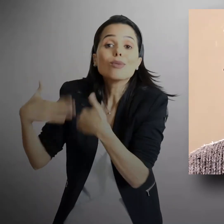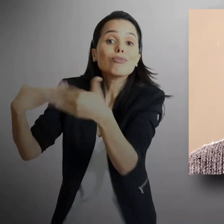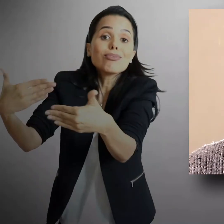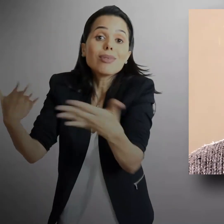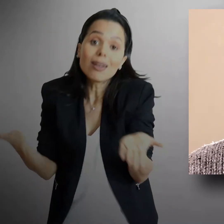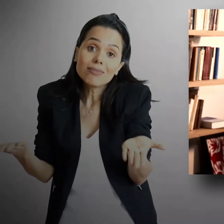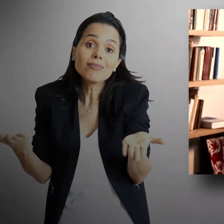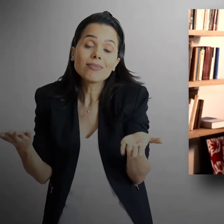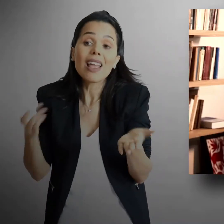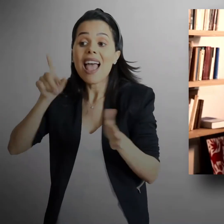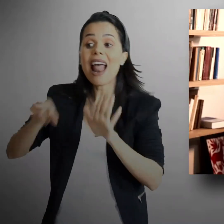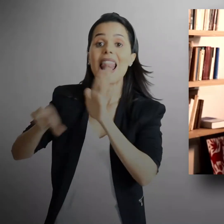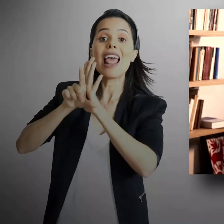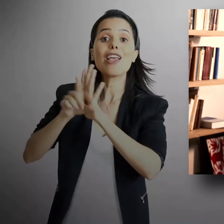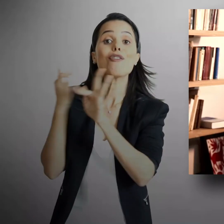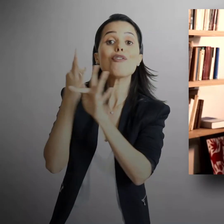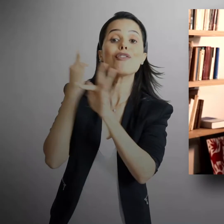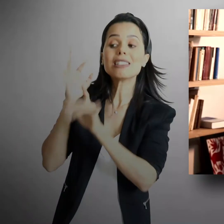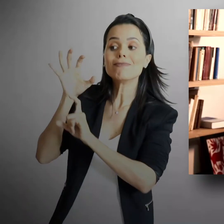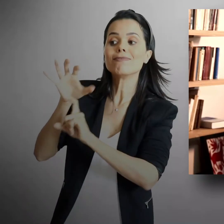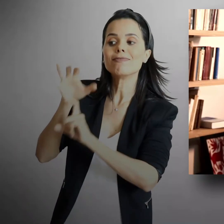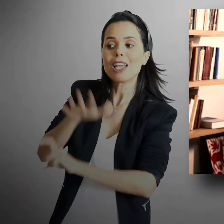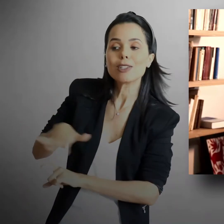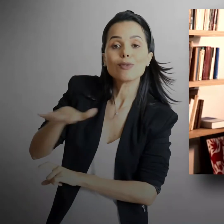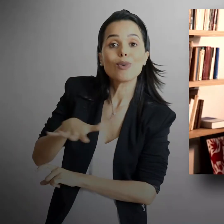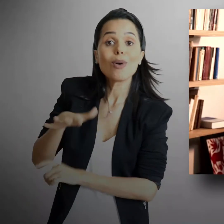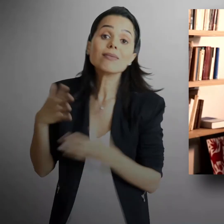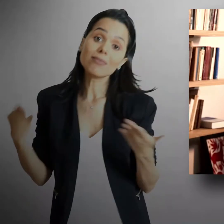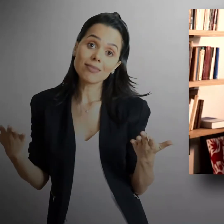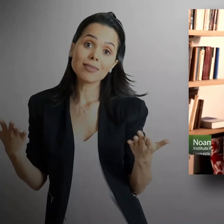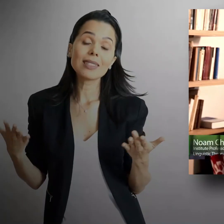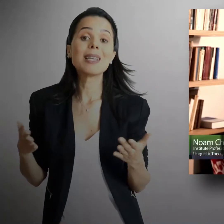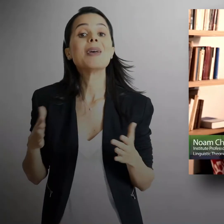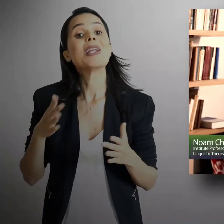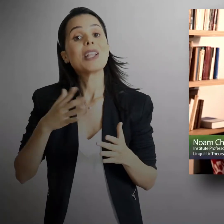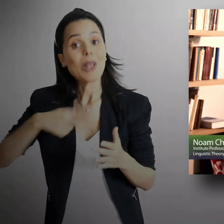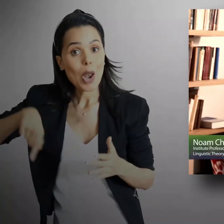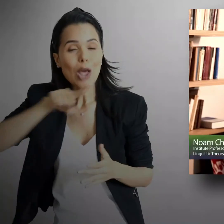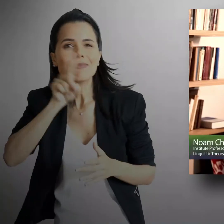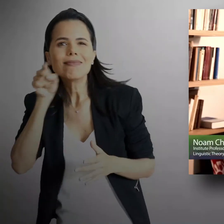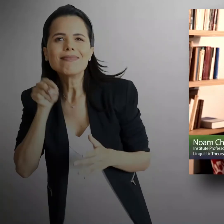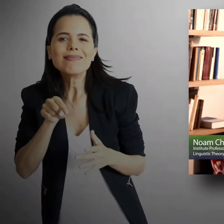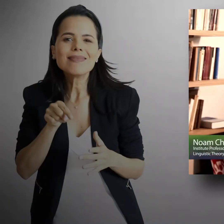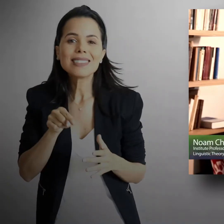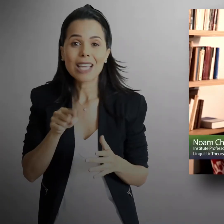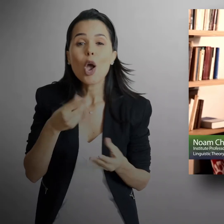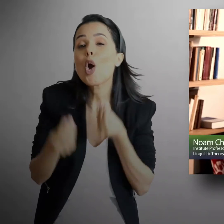snowflake. It simply had to develop this way, given biological and physical law and special